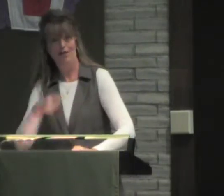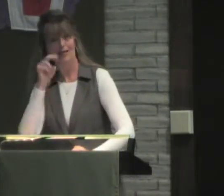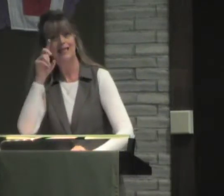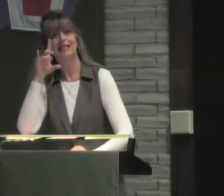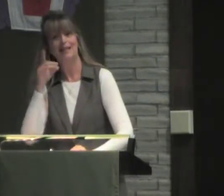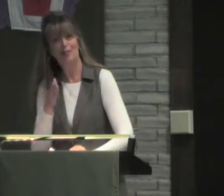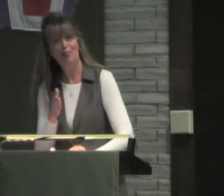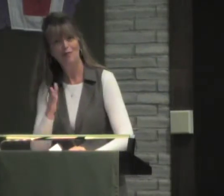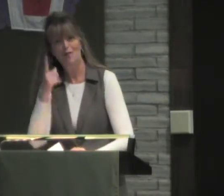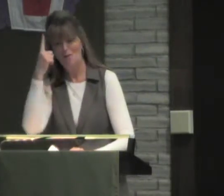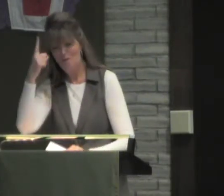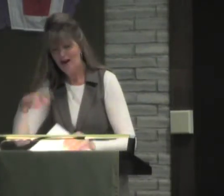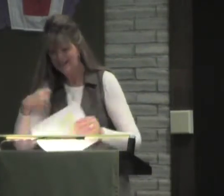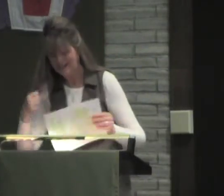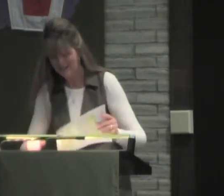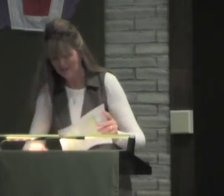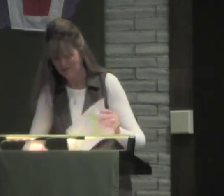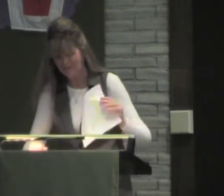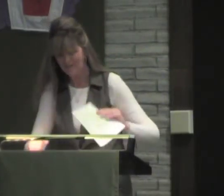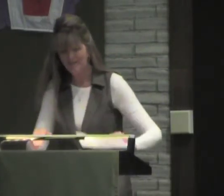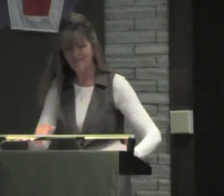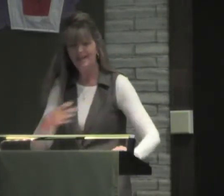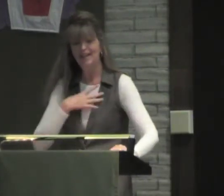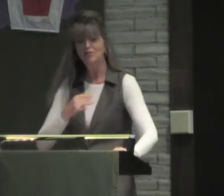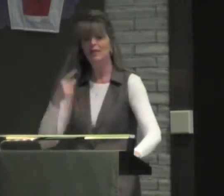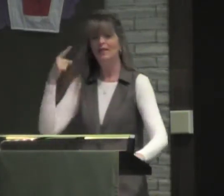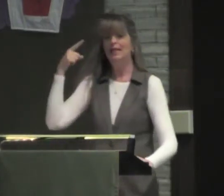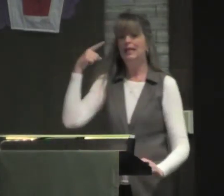now that in the end after the end of the year